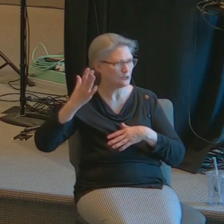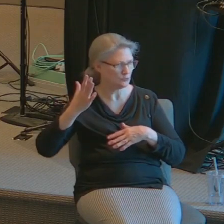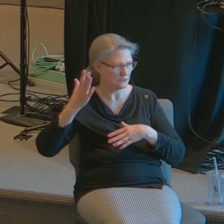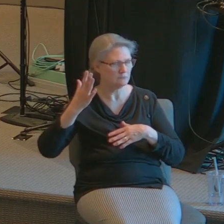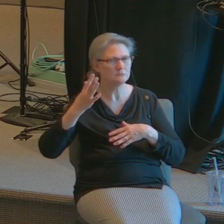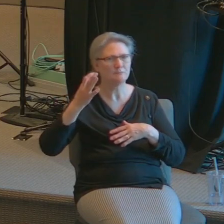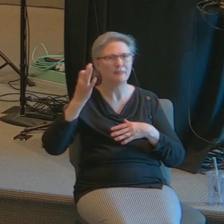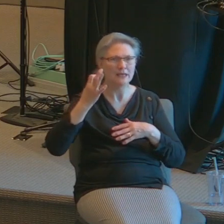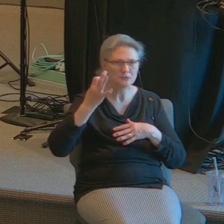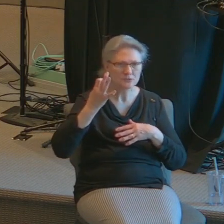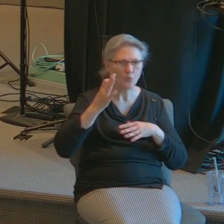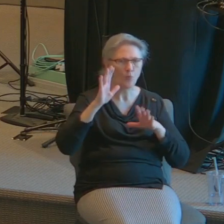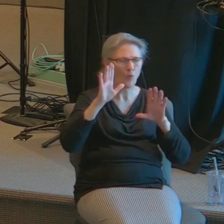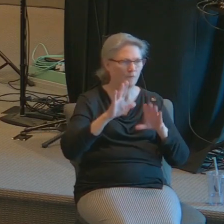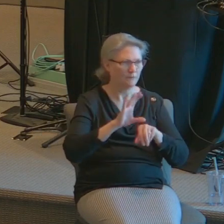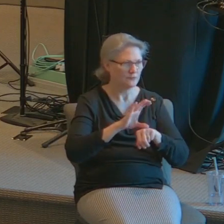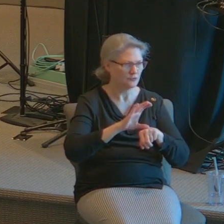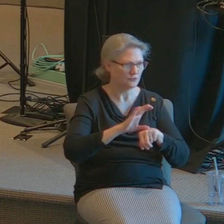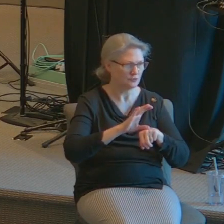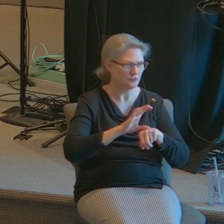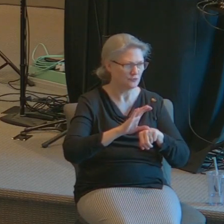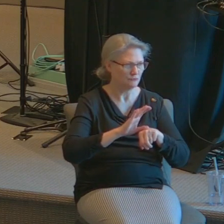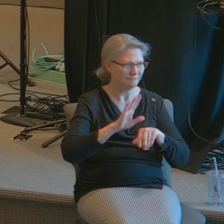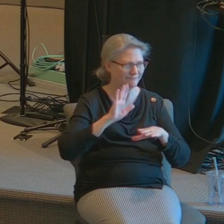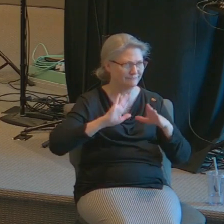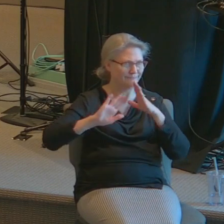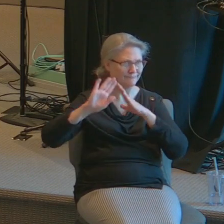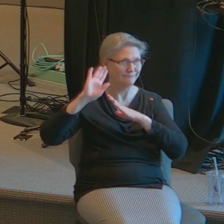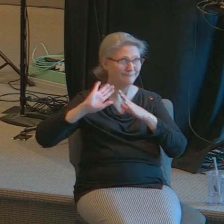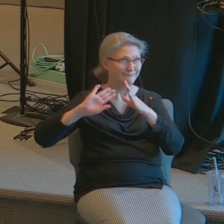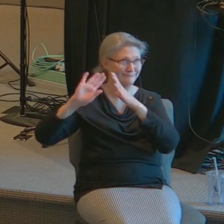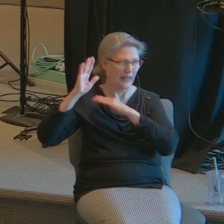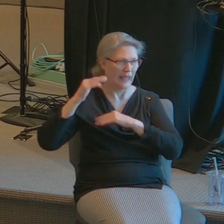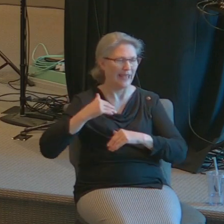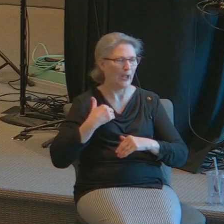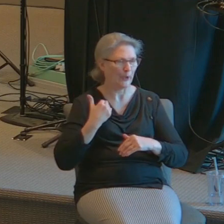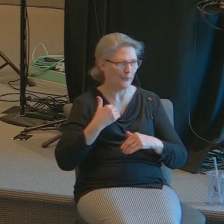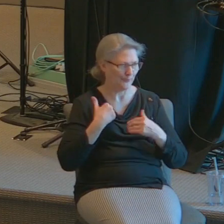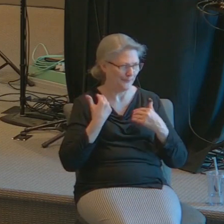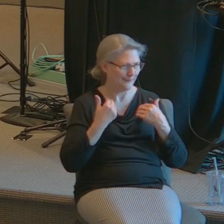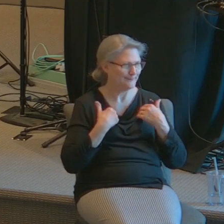when I was in my younger years